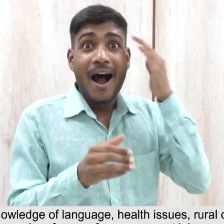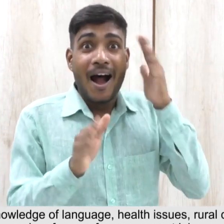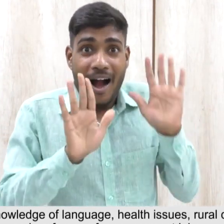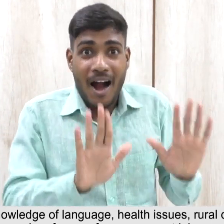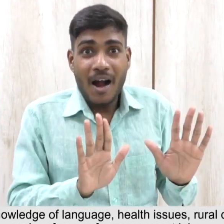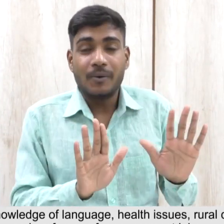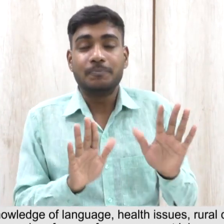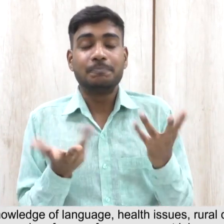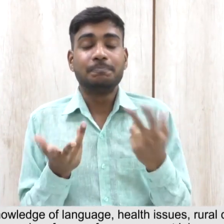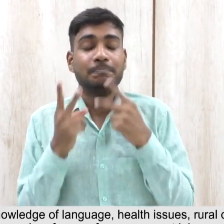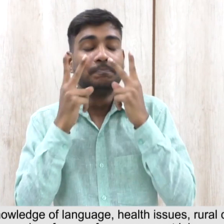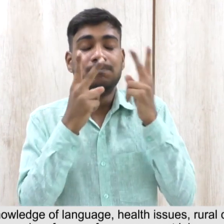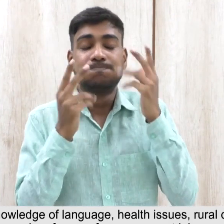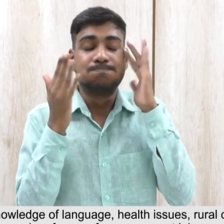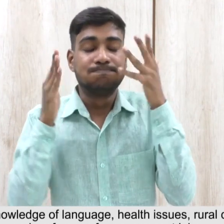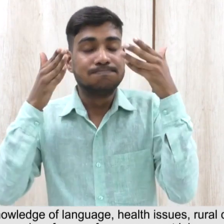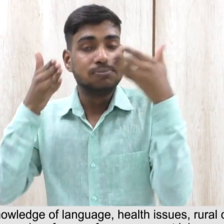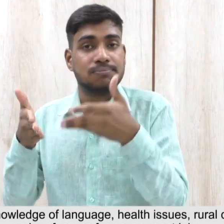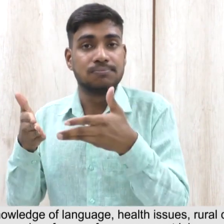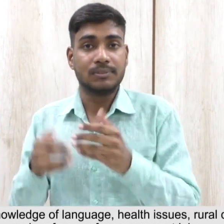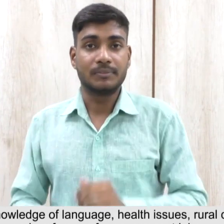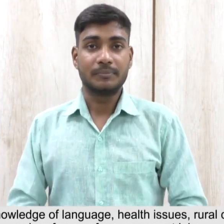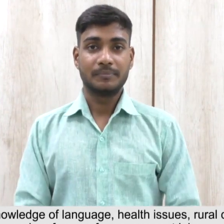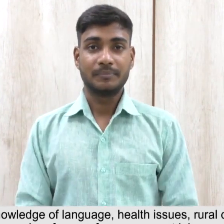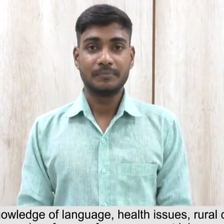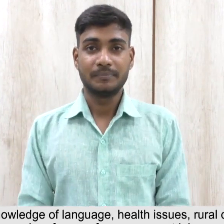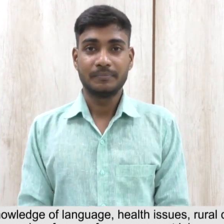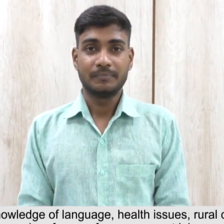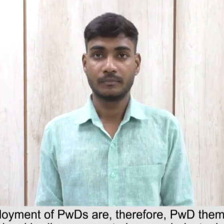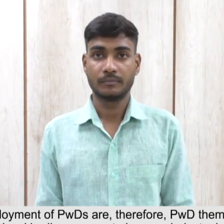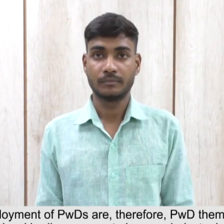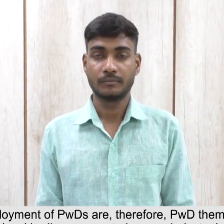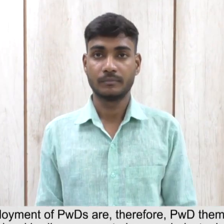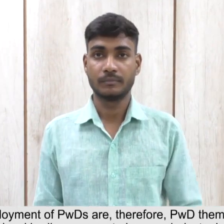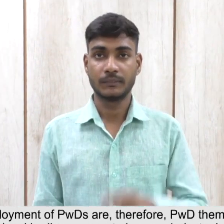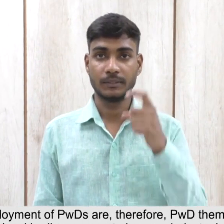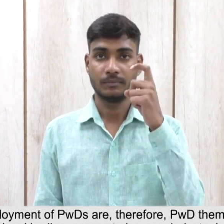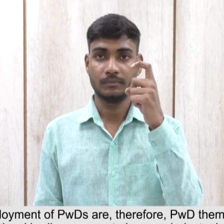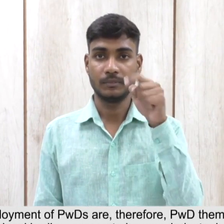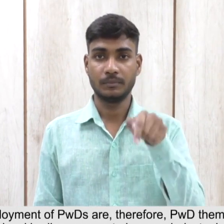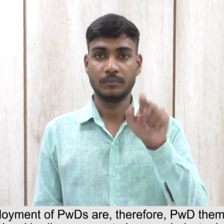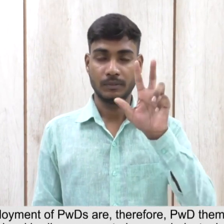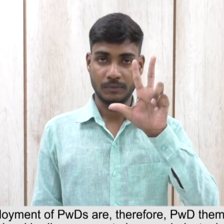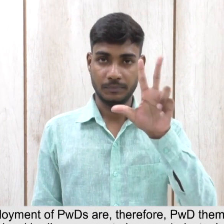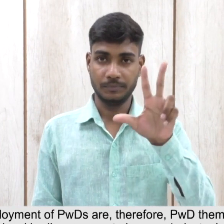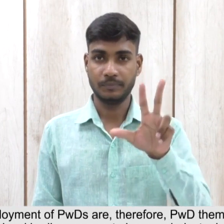7.8 Key actors in employment of PWDs are, therefore,